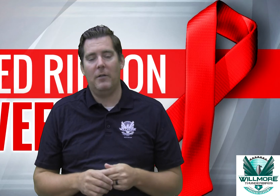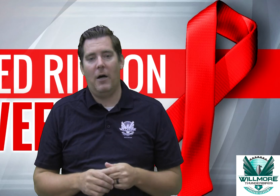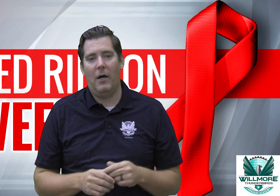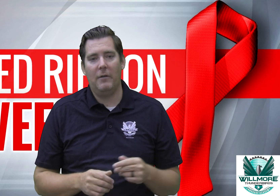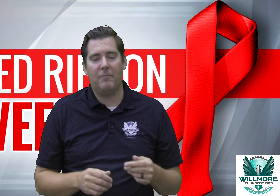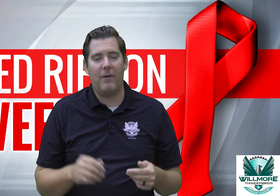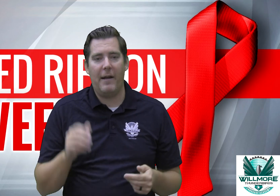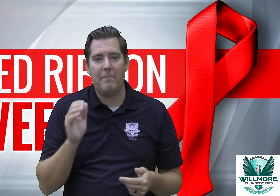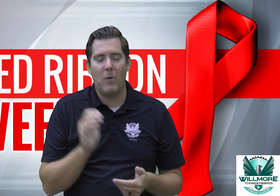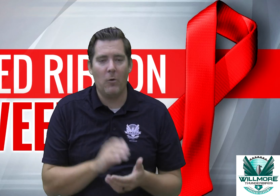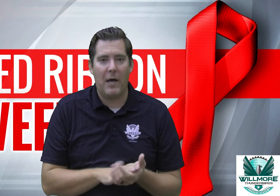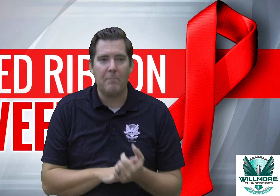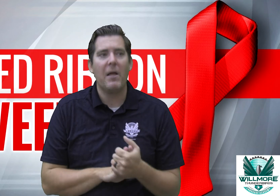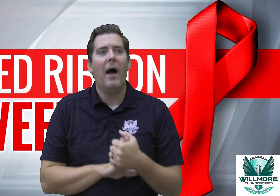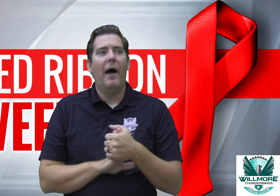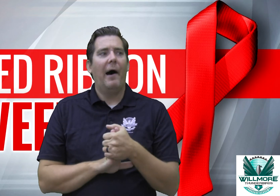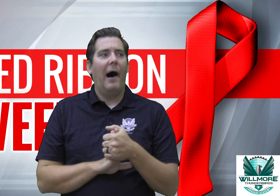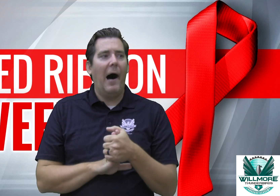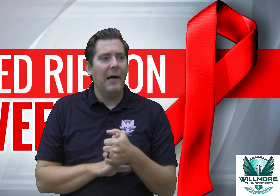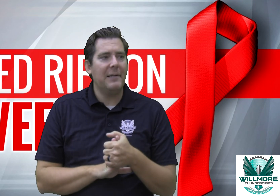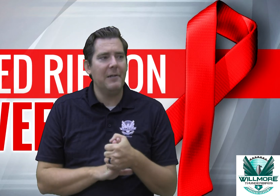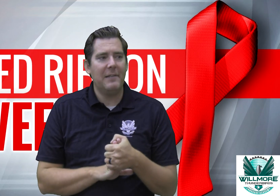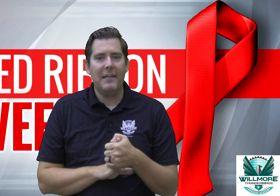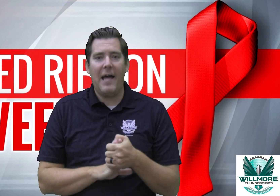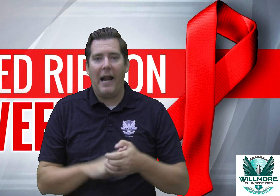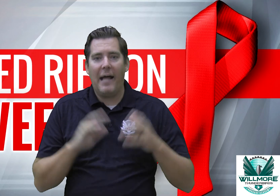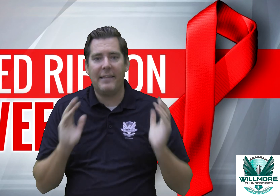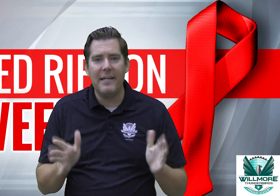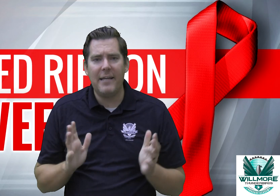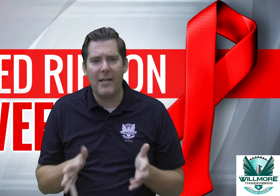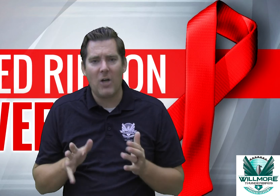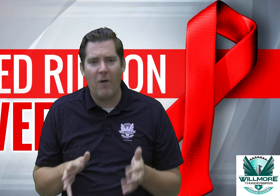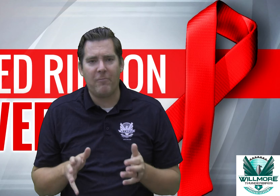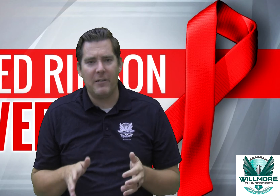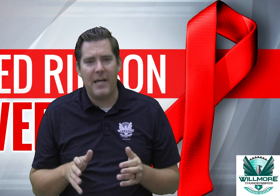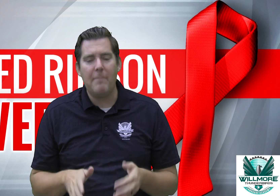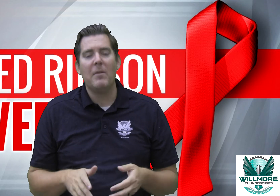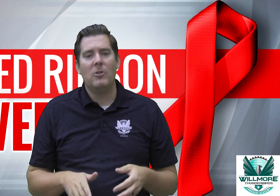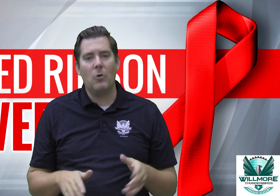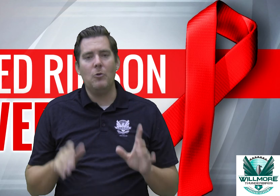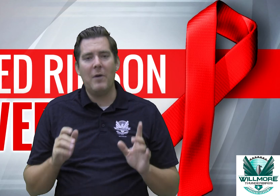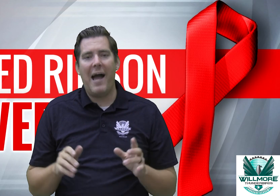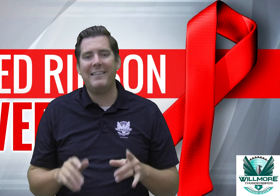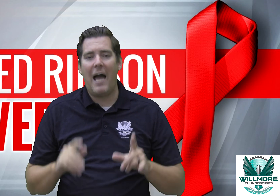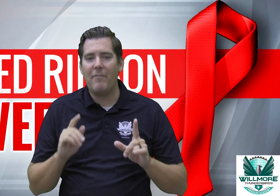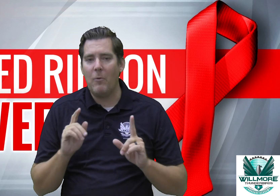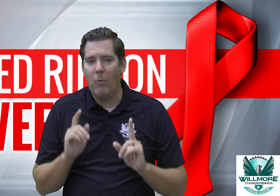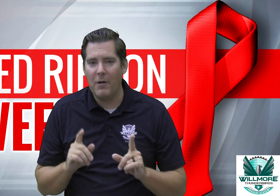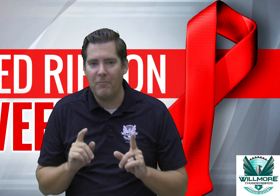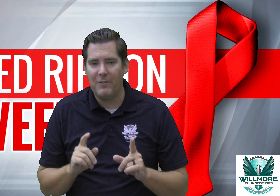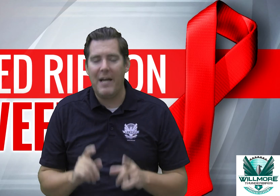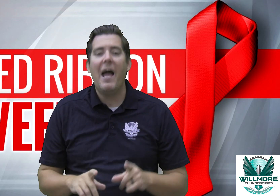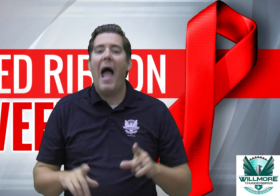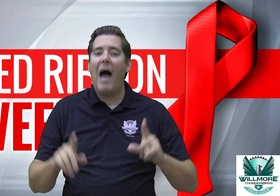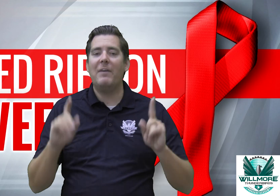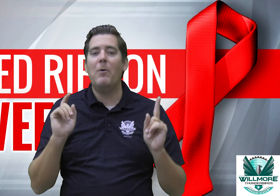on Friday okay other than that I think that's all for today so you guys have a wonderful day have a